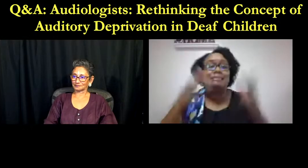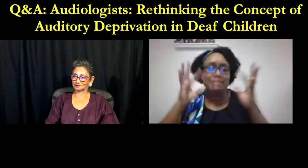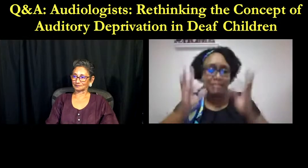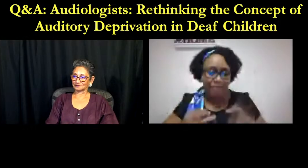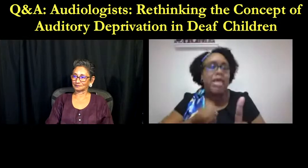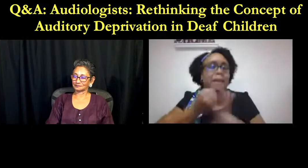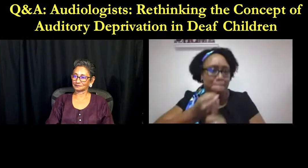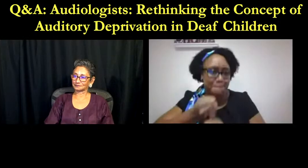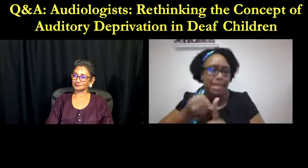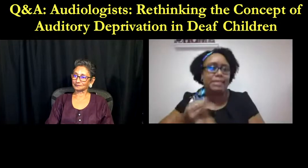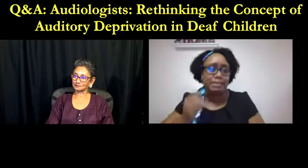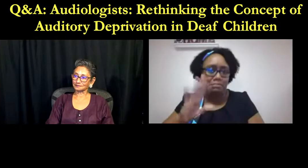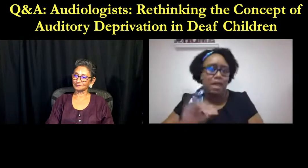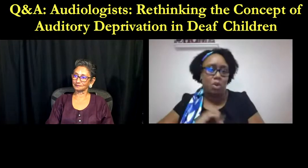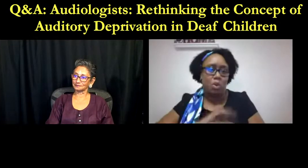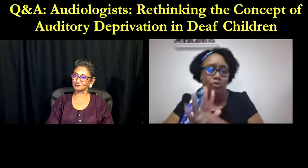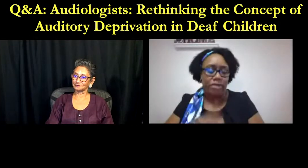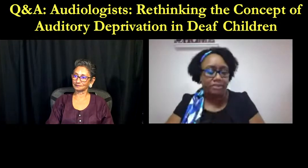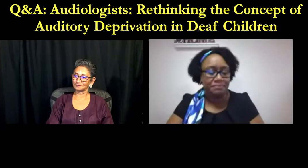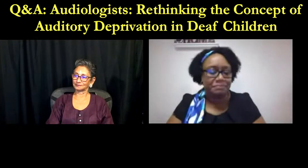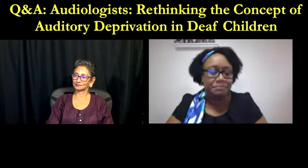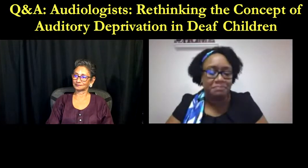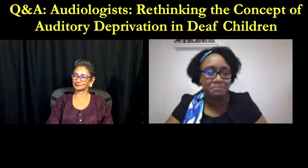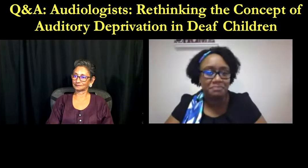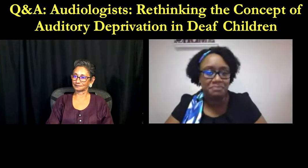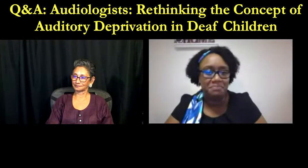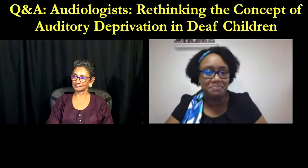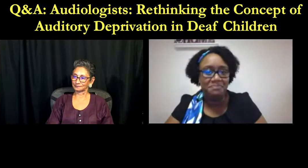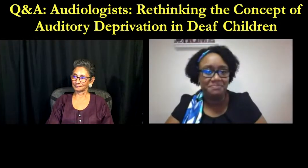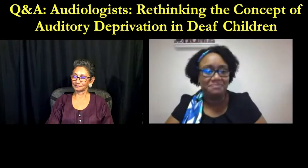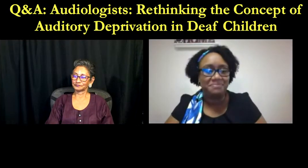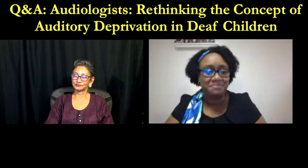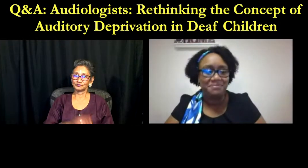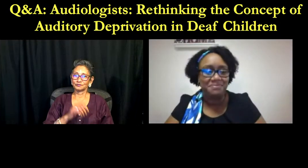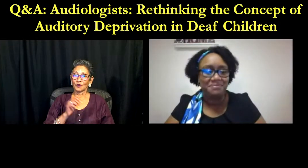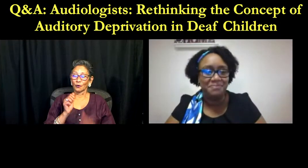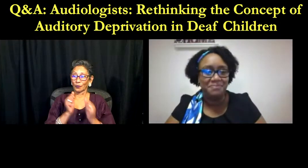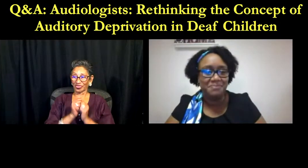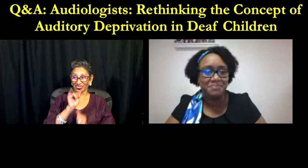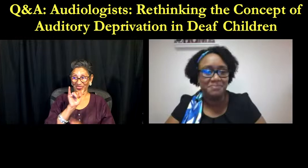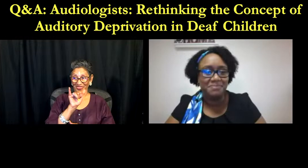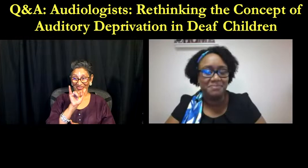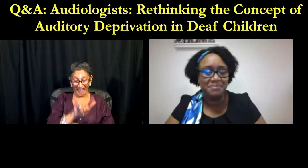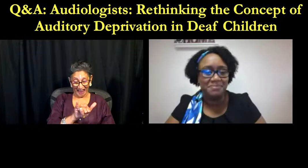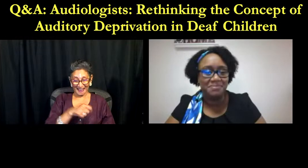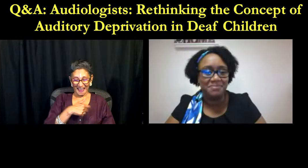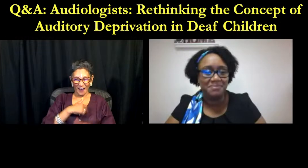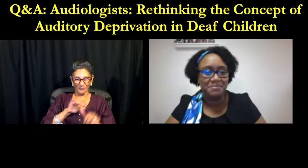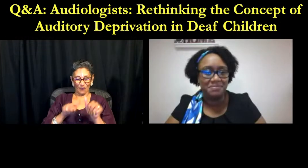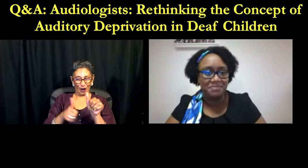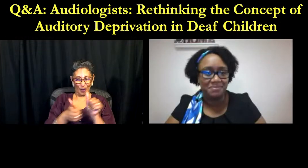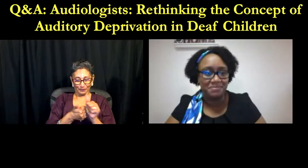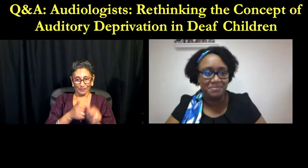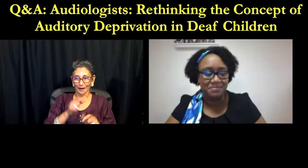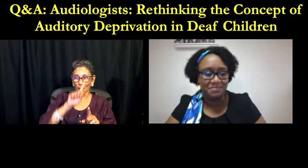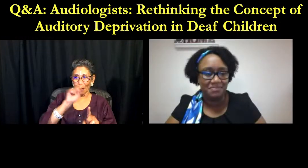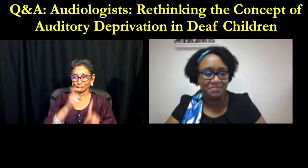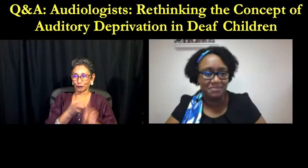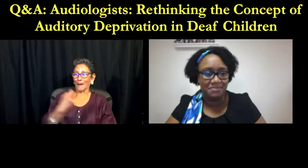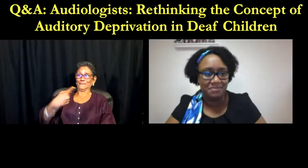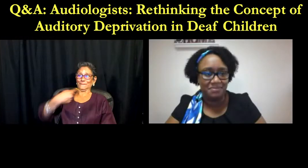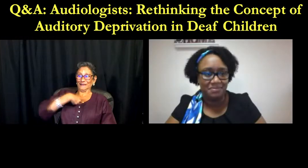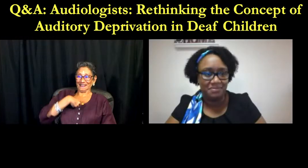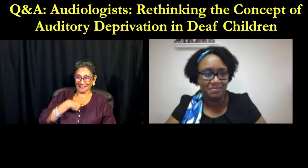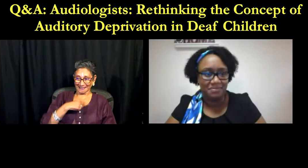i wouldn't say necessarily that there was an increase in demand however there were impacts due to covid